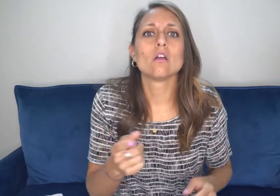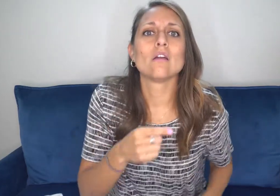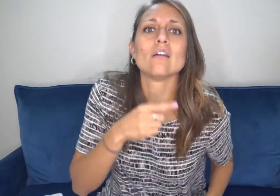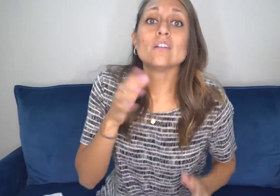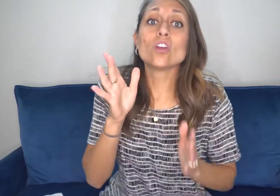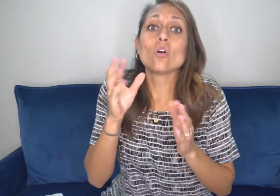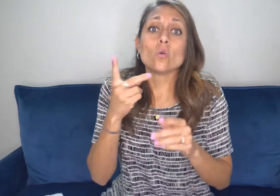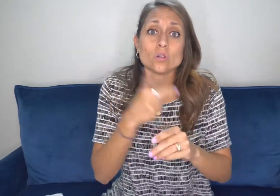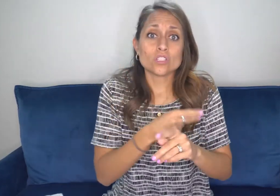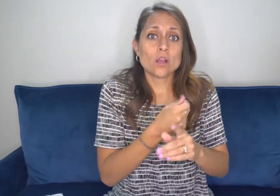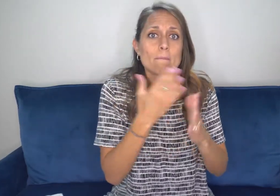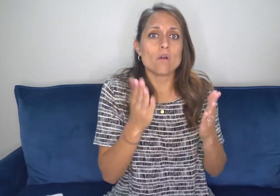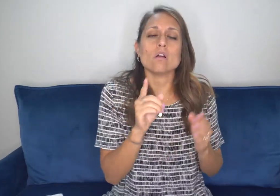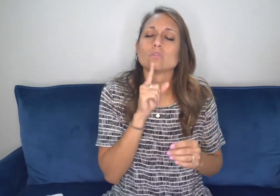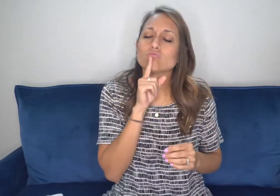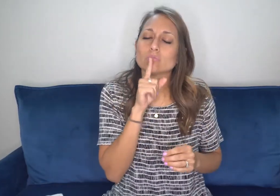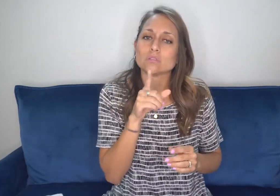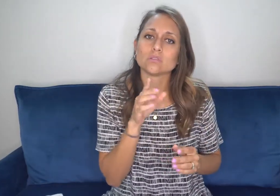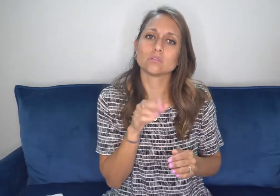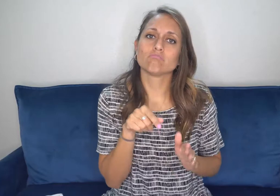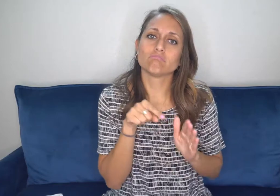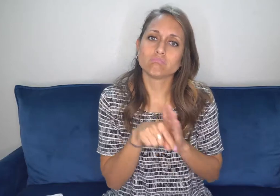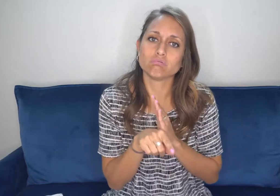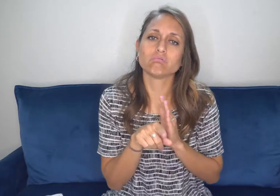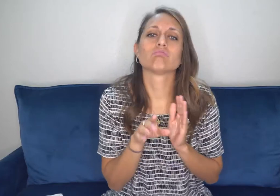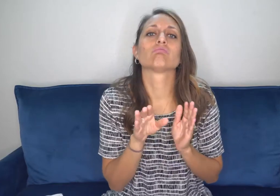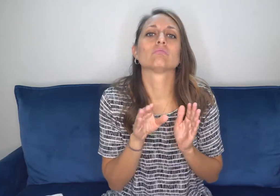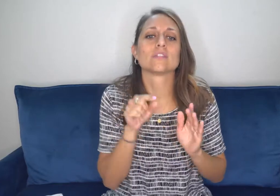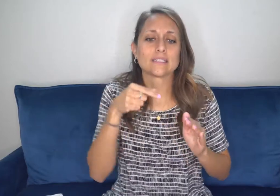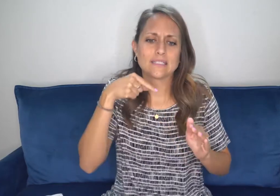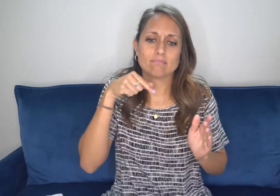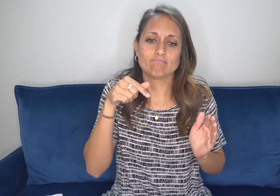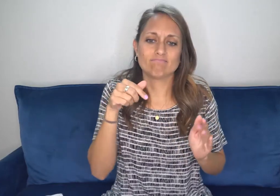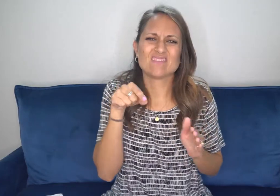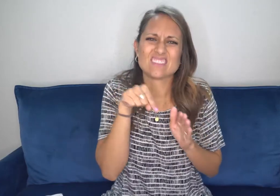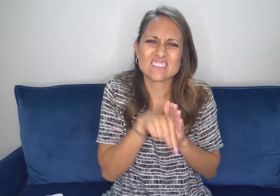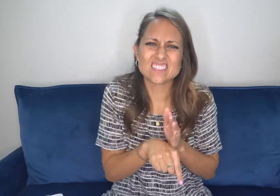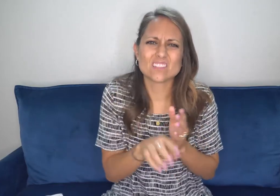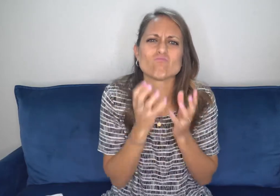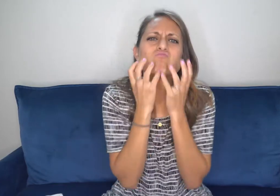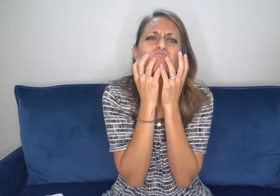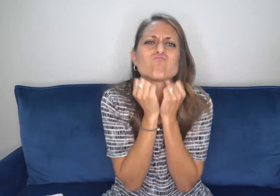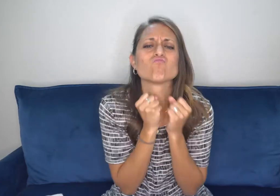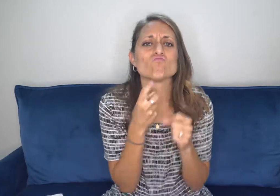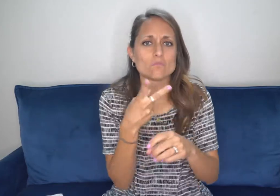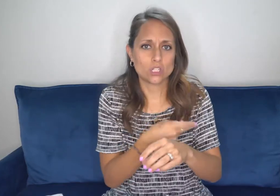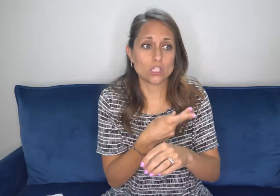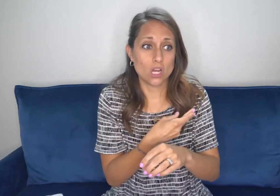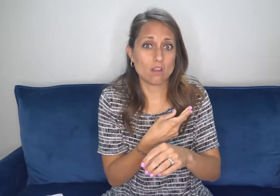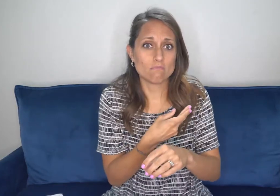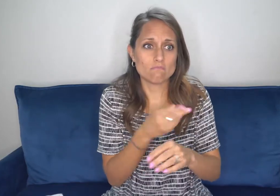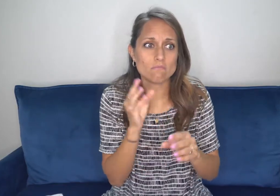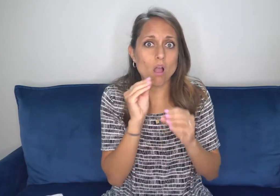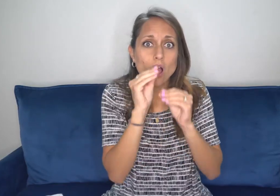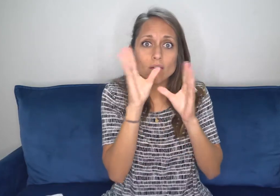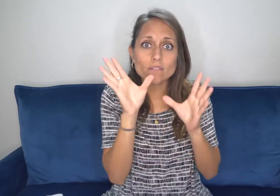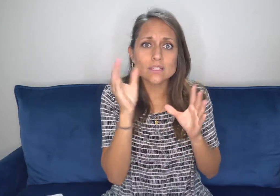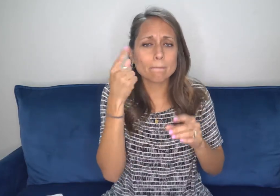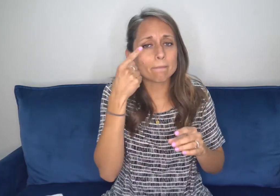So the shepherds had some kind of deep care for the sheep that they watched. And I think that's very